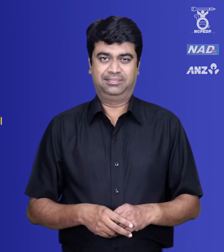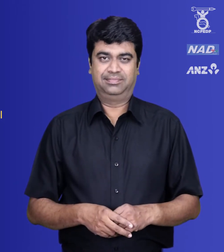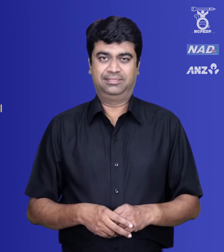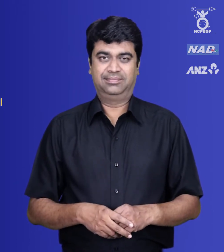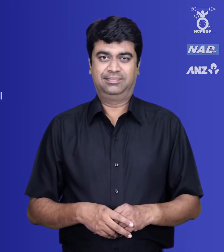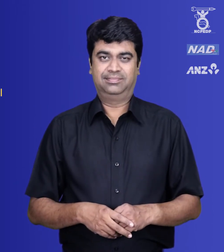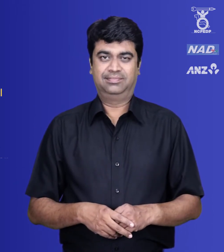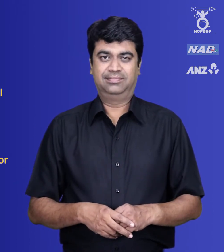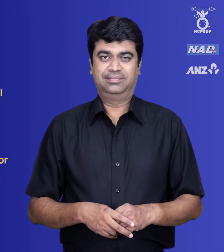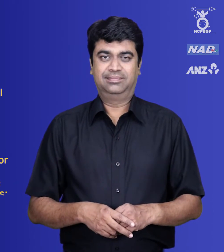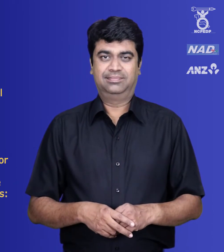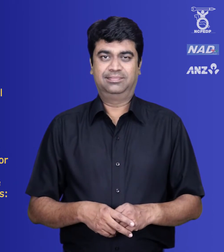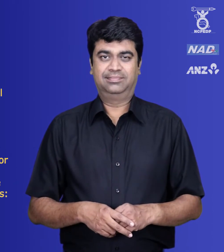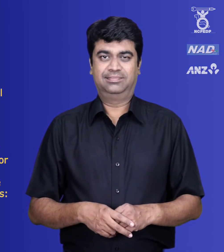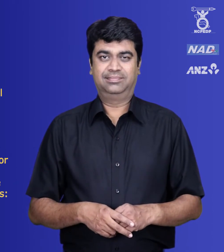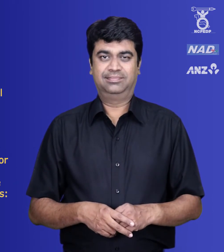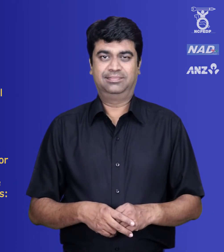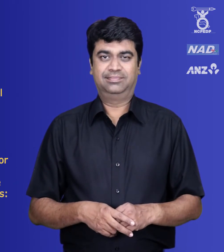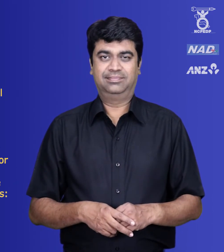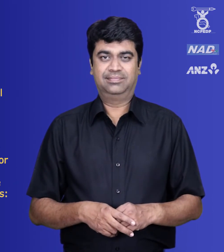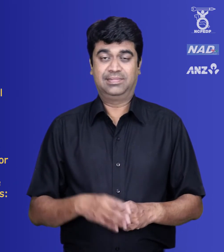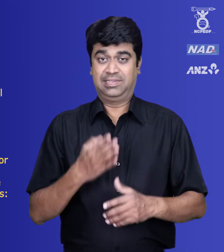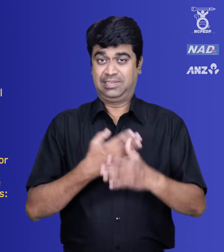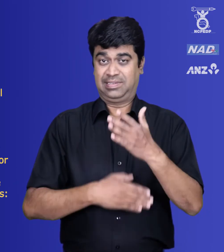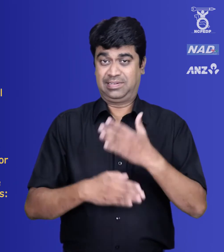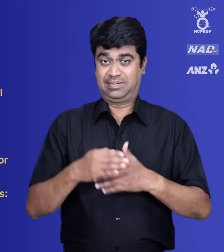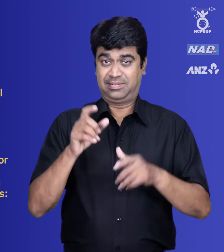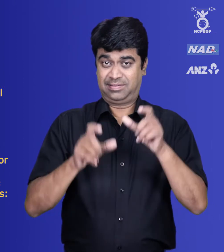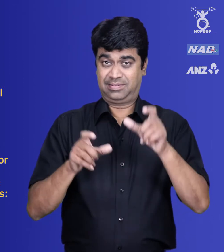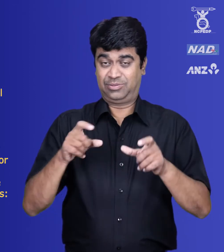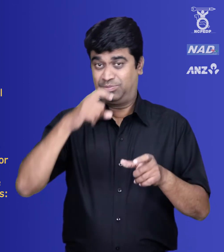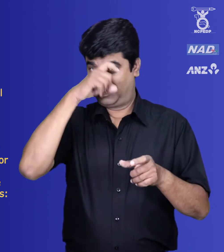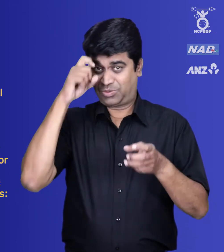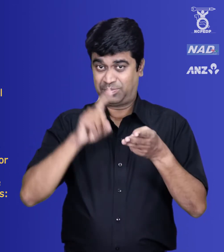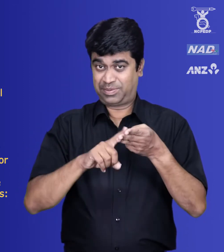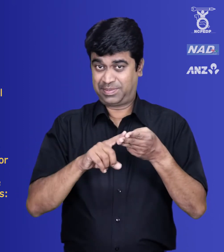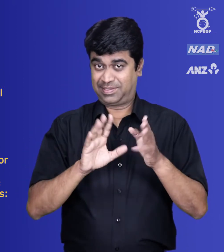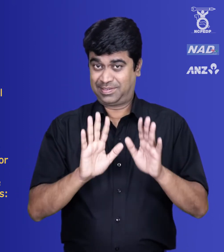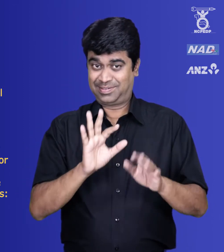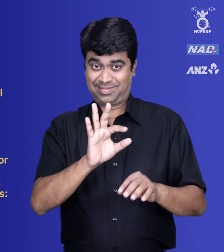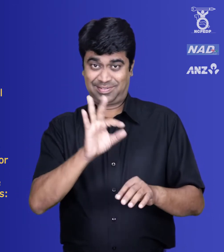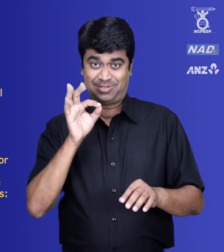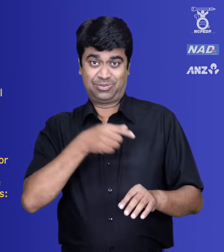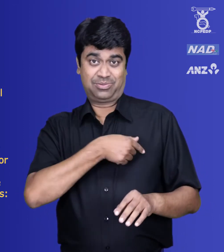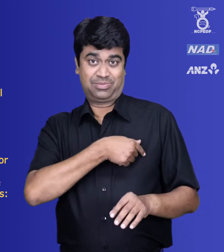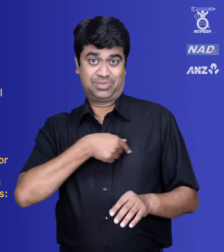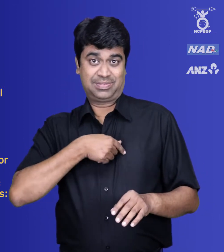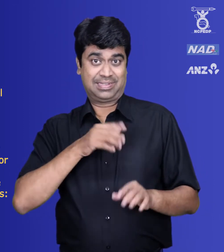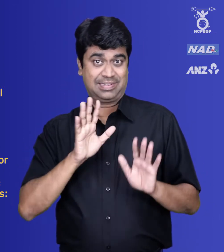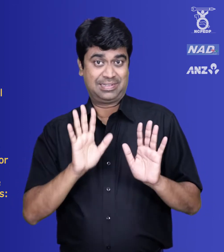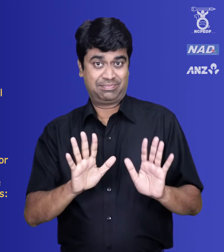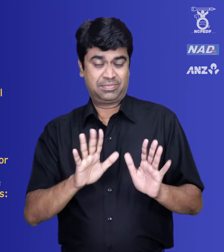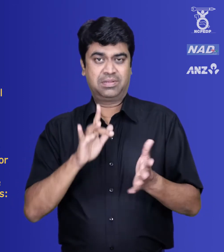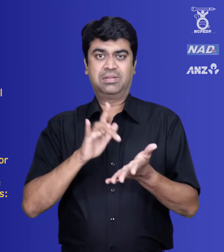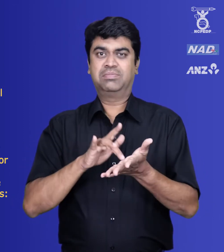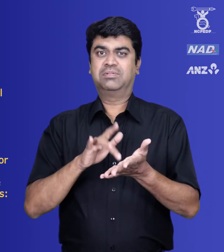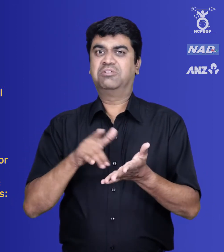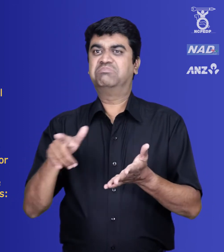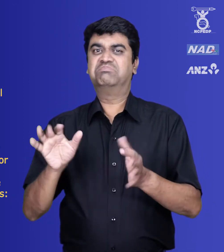– Provided that if an employee after acquiring disability is not suitable for the post he was